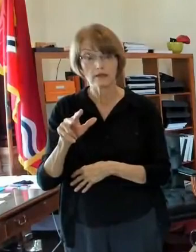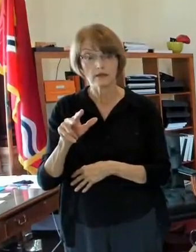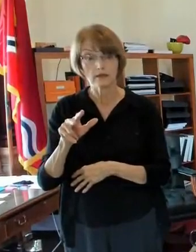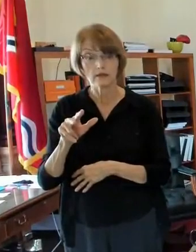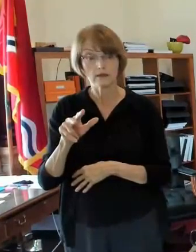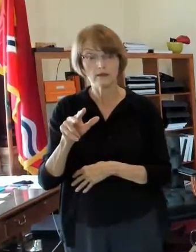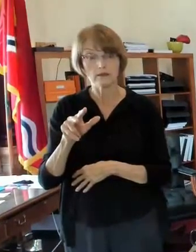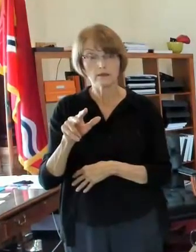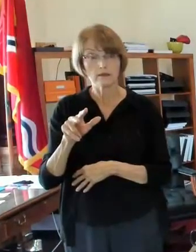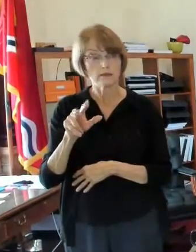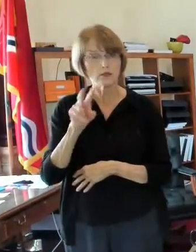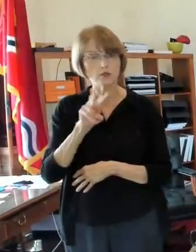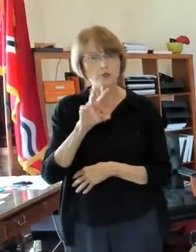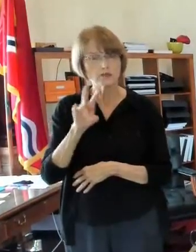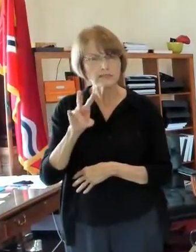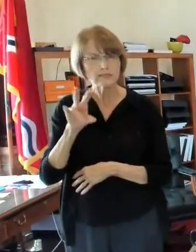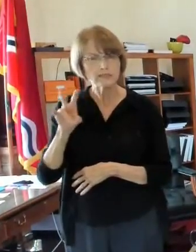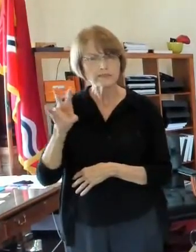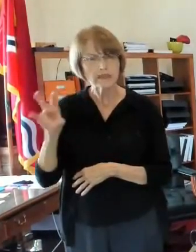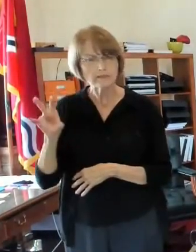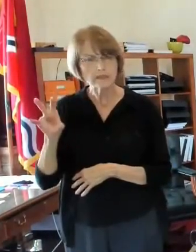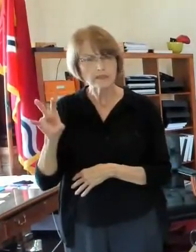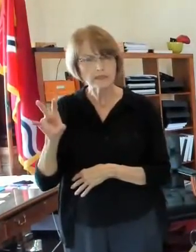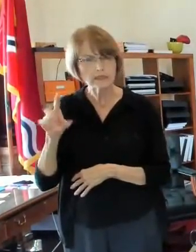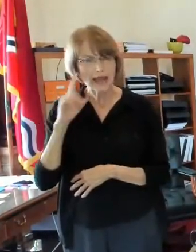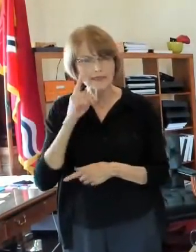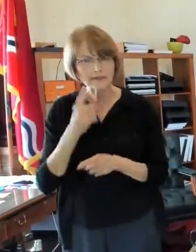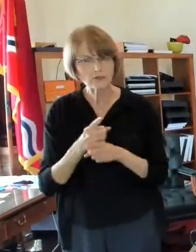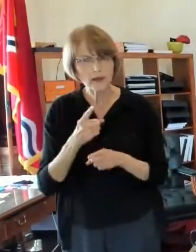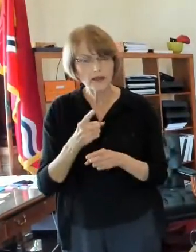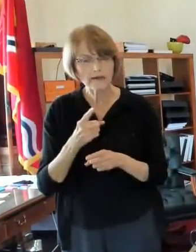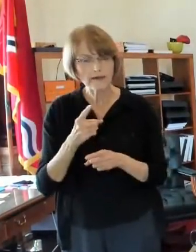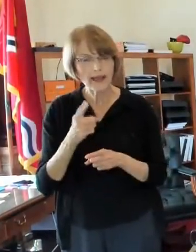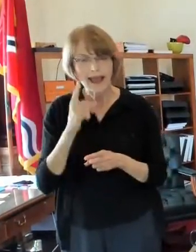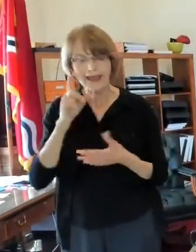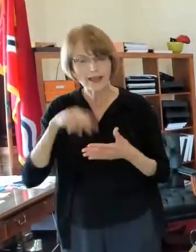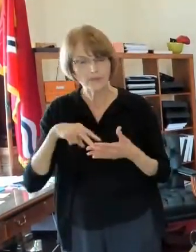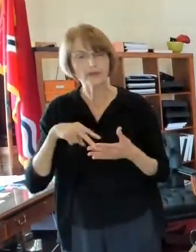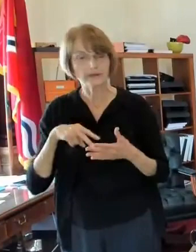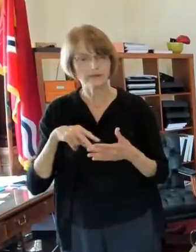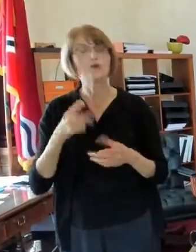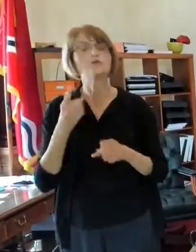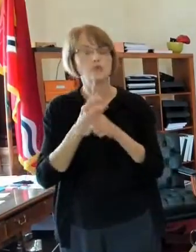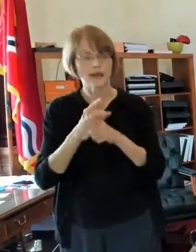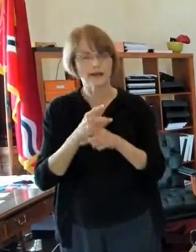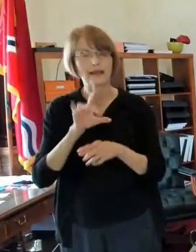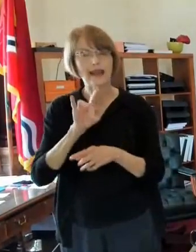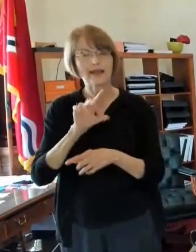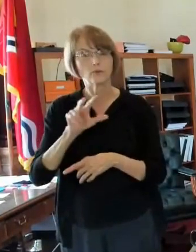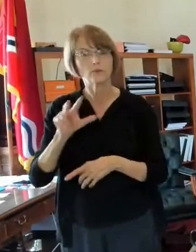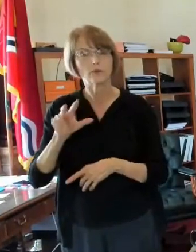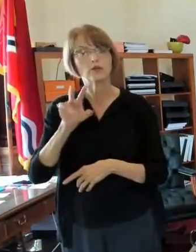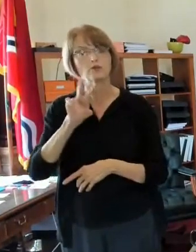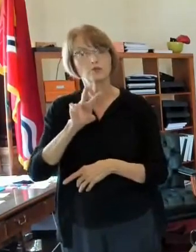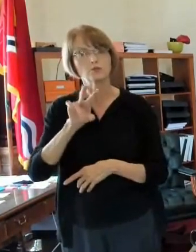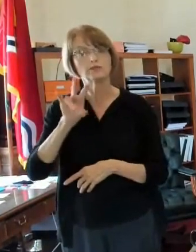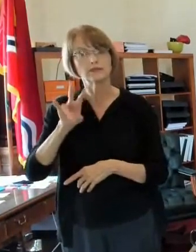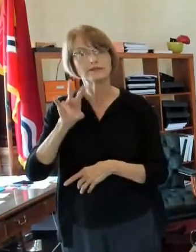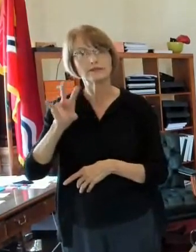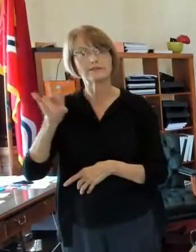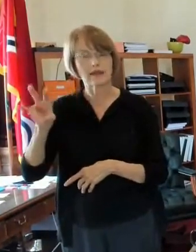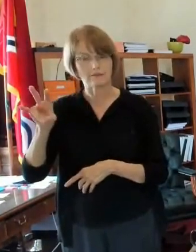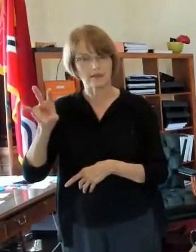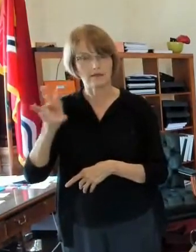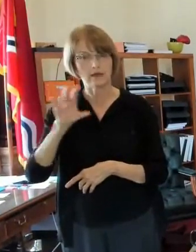two two seven seven seven i think that's right i i can't read my own handwriting three two seven eight three three two seven seven seven so